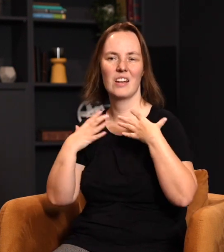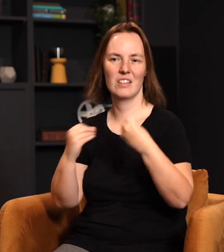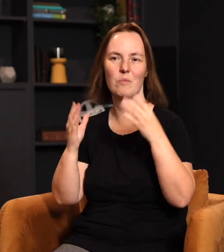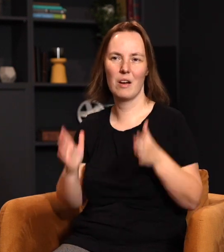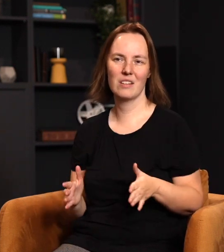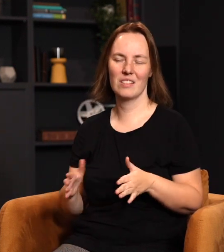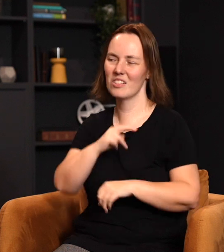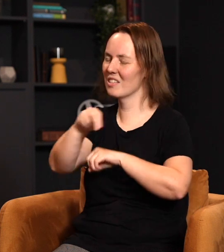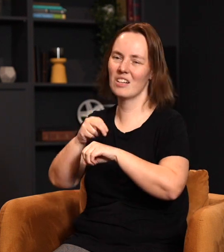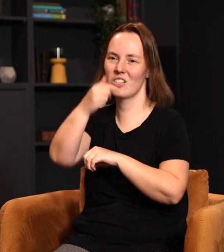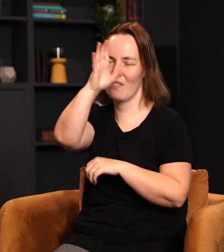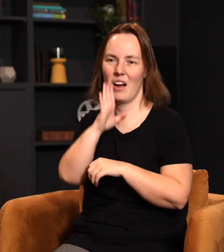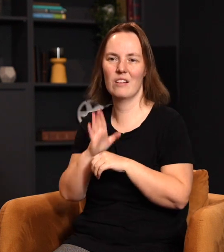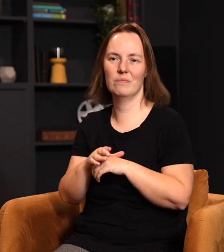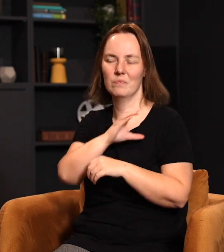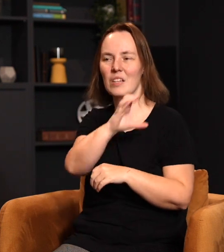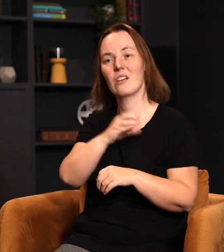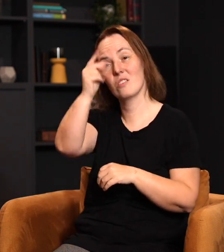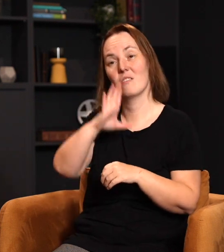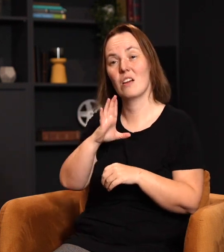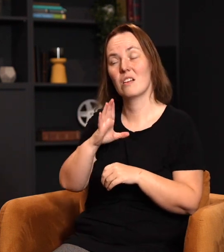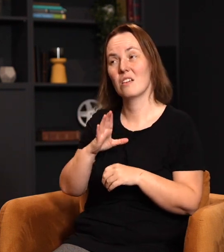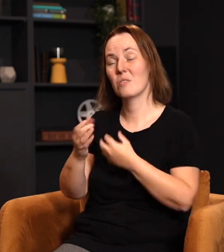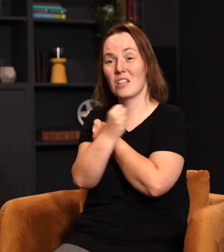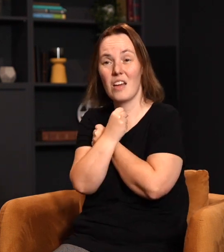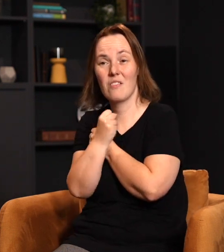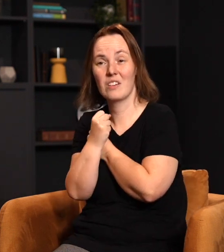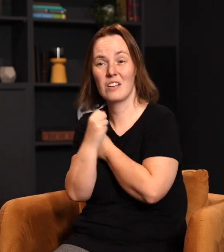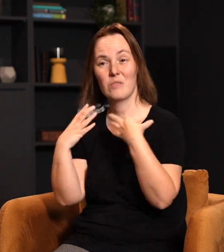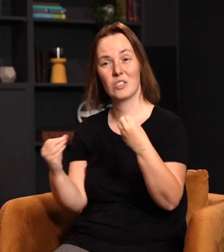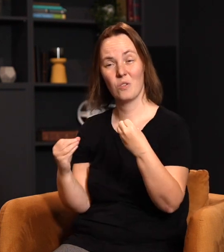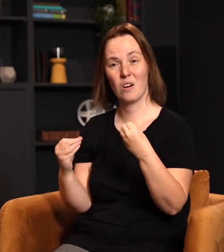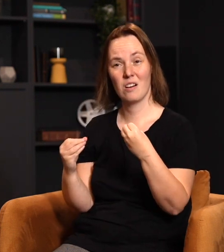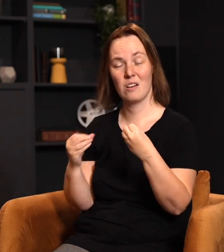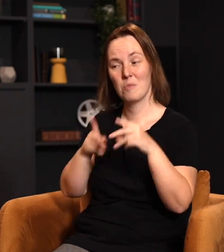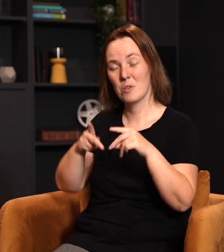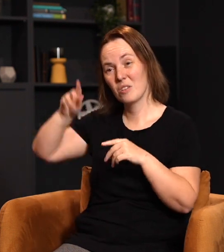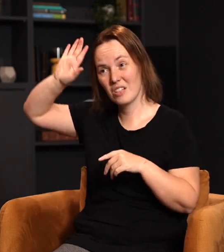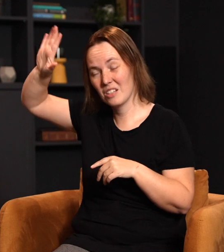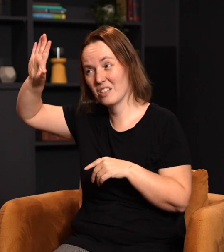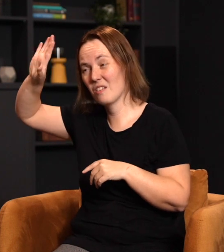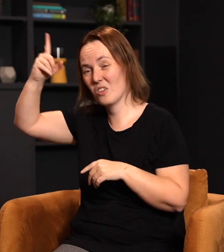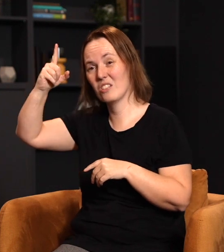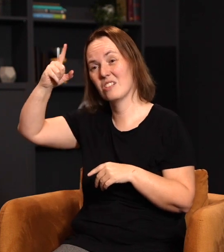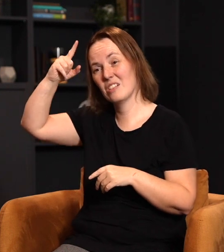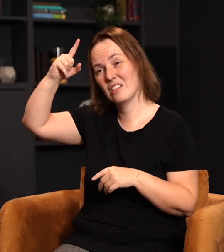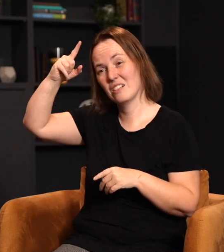just the nature of God. He wants to bless. He wants to love. He wants to restore people to his original intention. And that leads me to